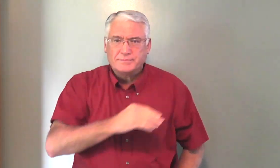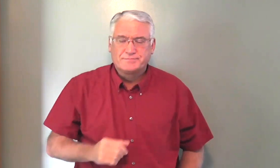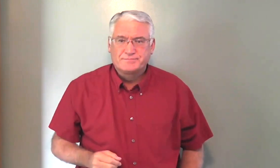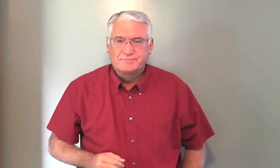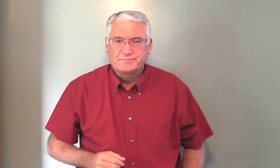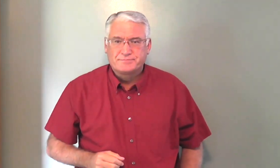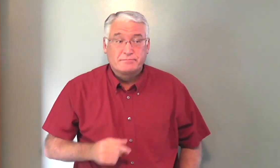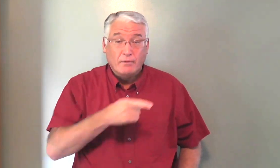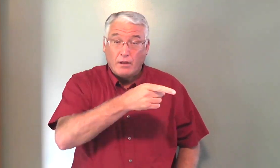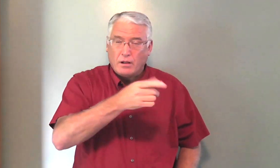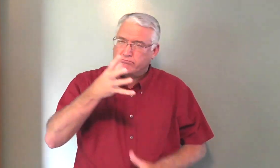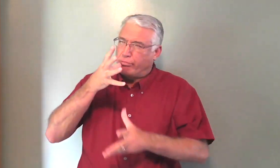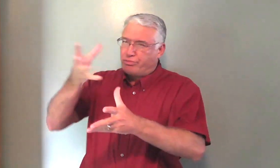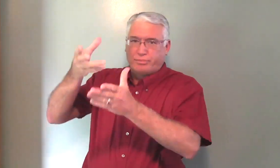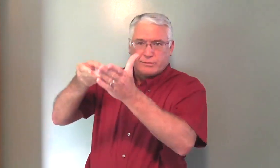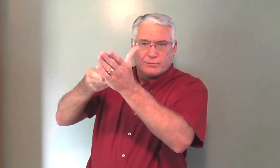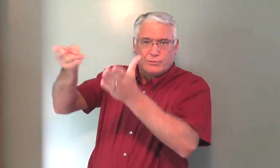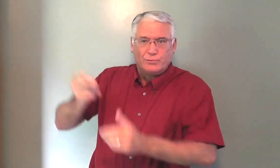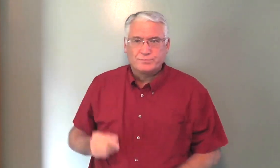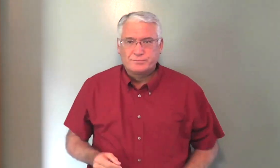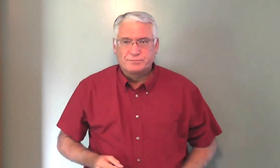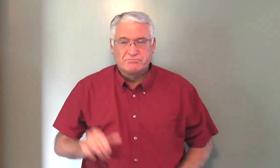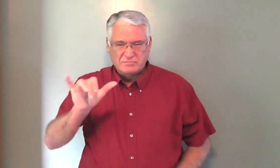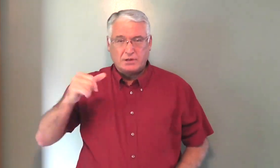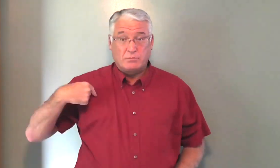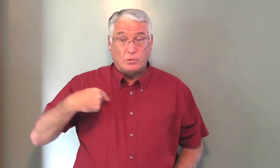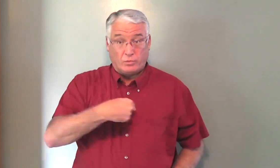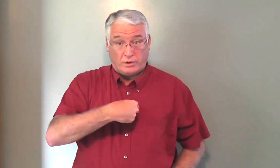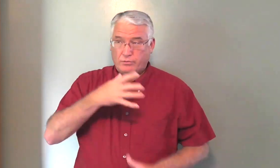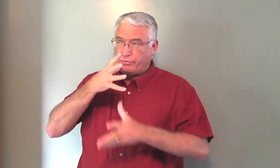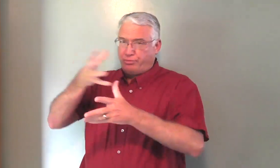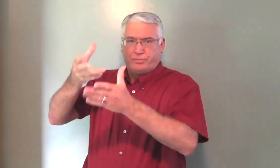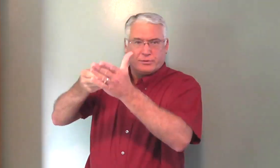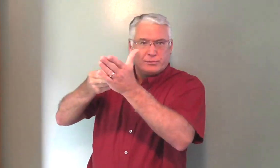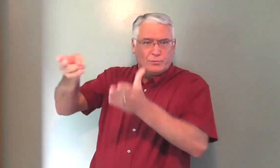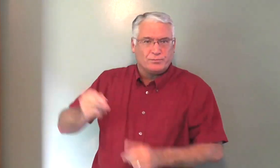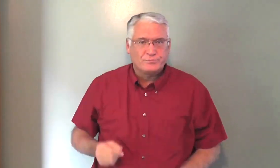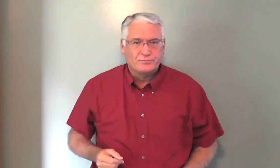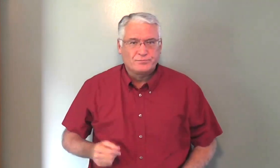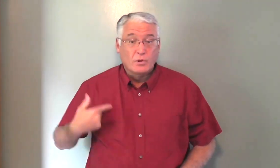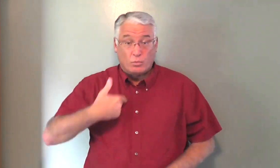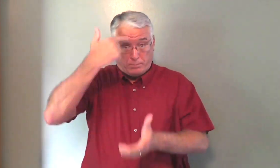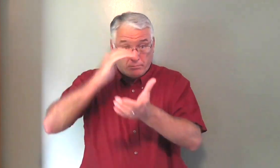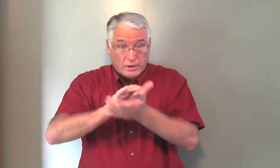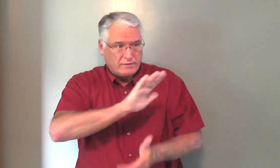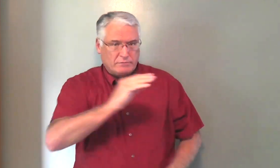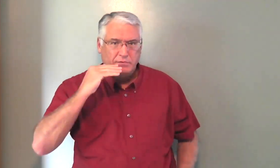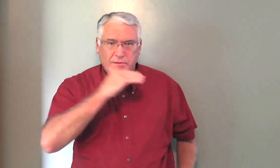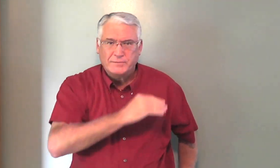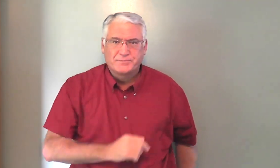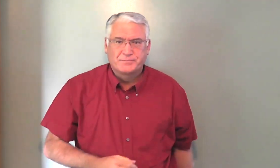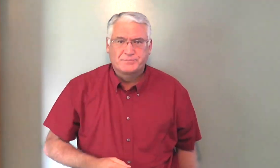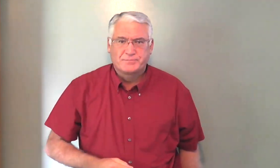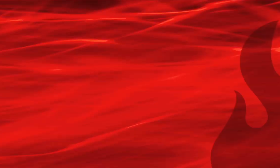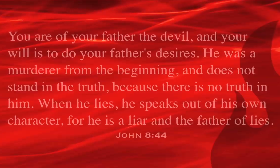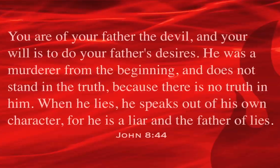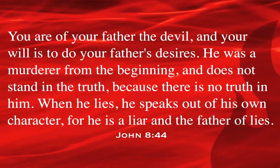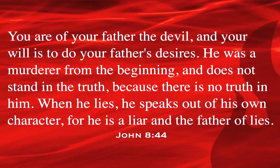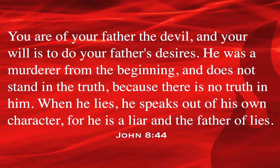father of lies. He hates the truth. The same as we do. We hate the truth. And we believe his lies. You